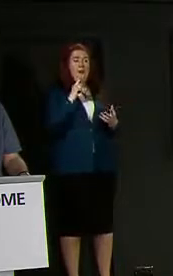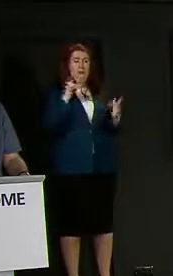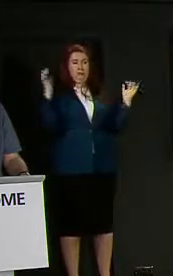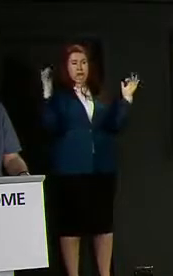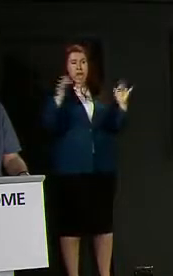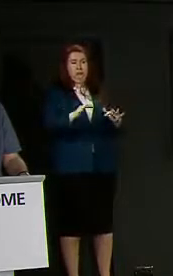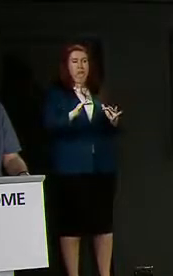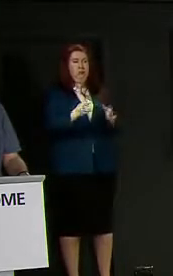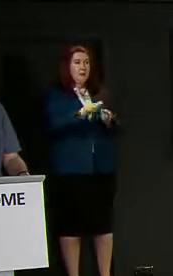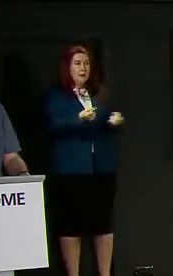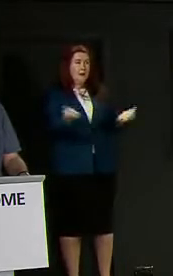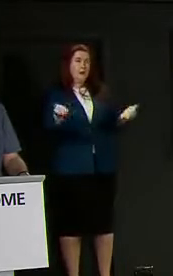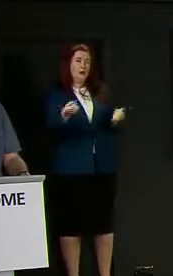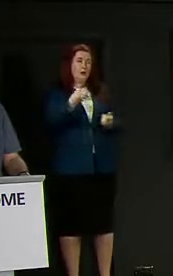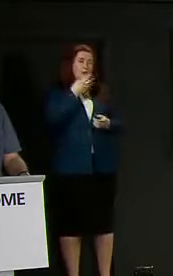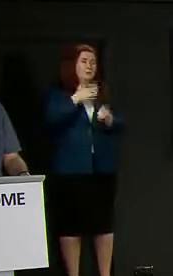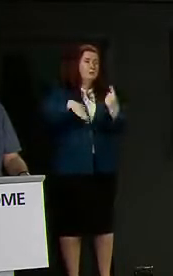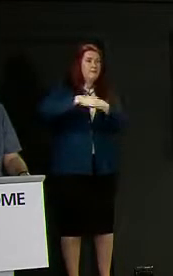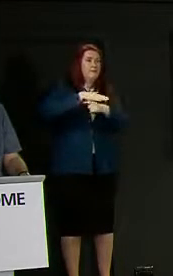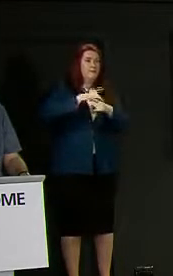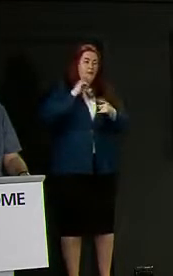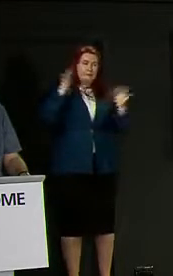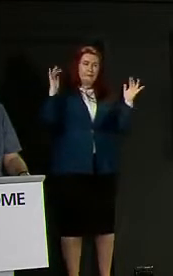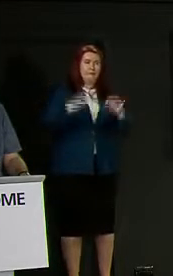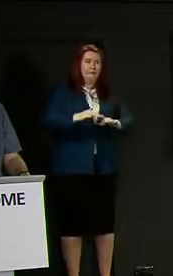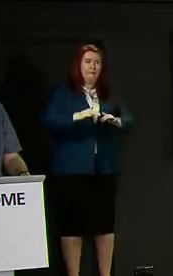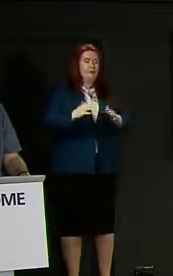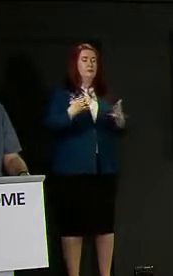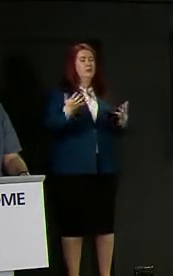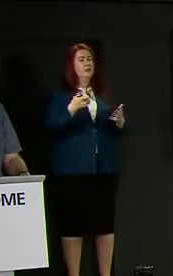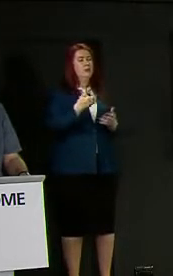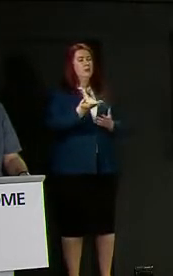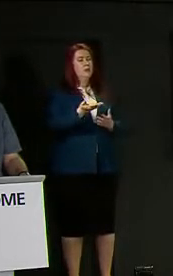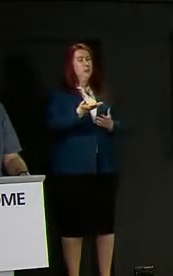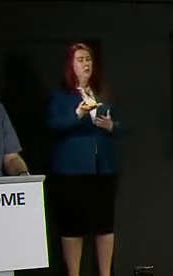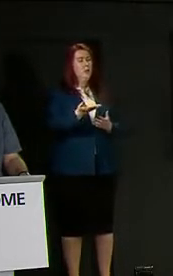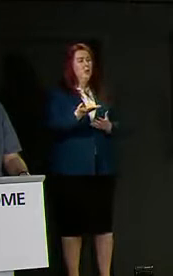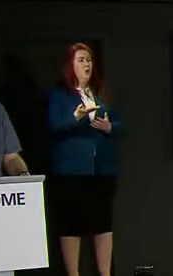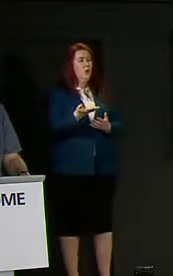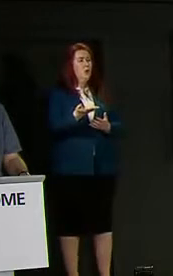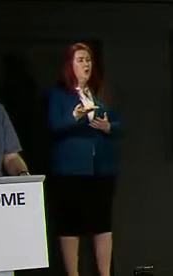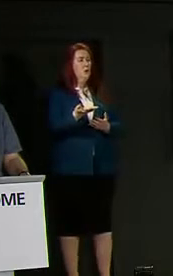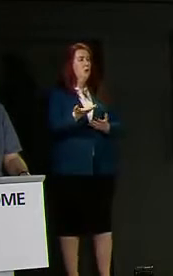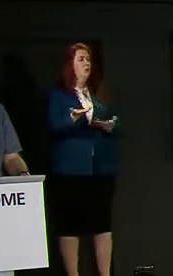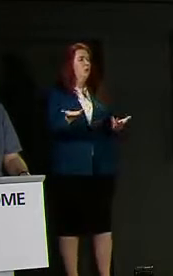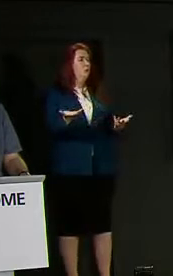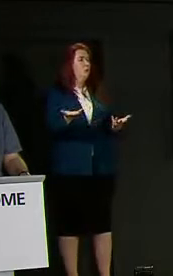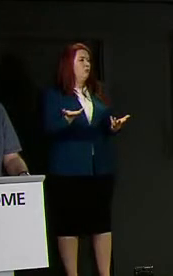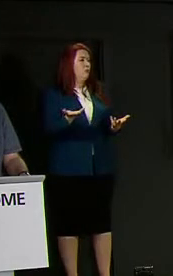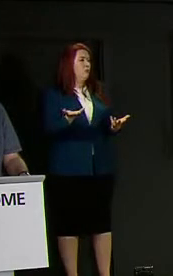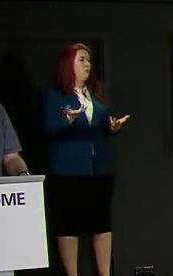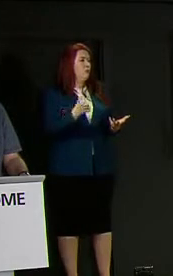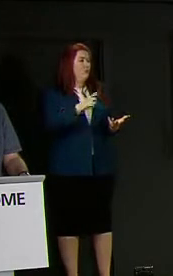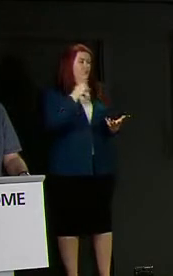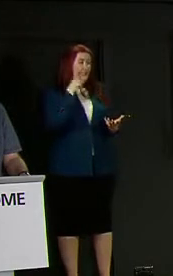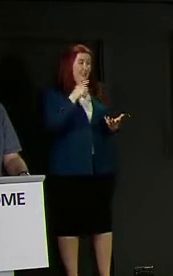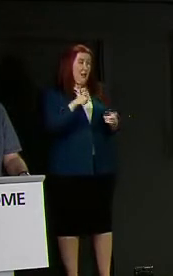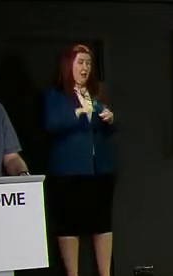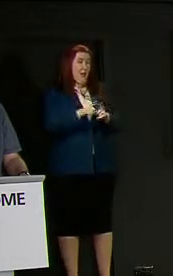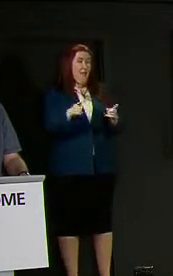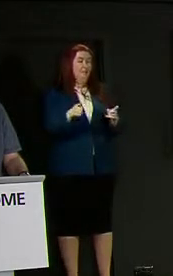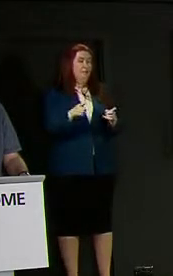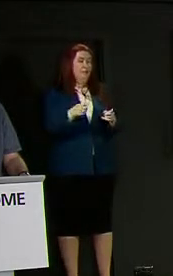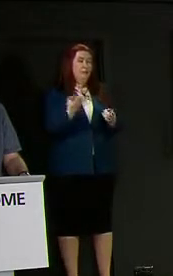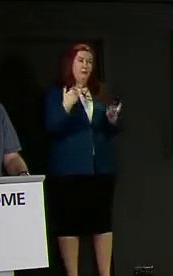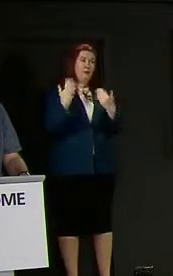beauty spots and what have you To the Cabinet Secretary to what extent do you think that sort of breakdown in discipline